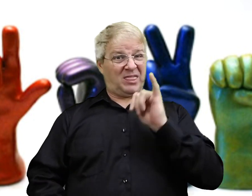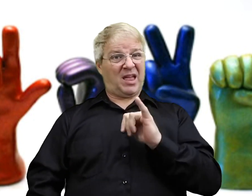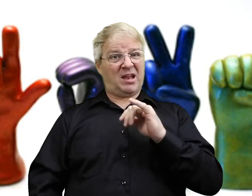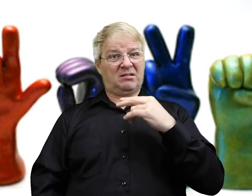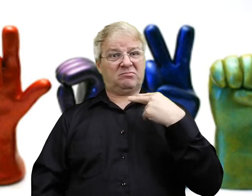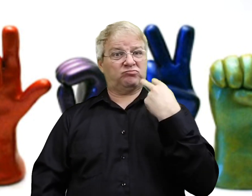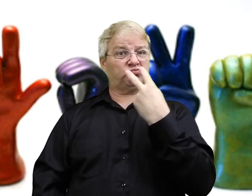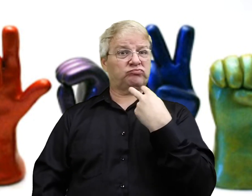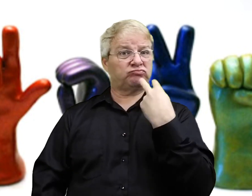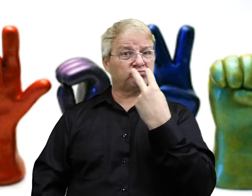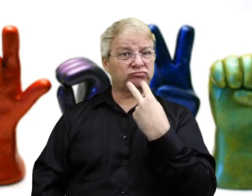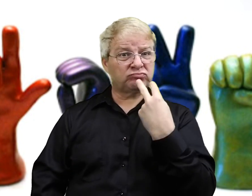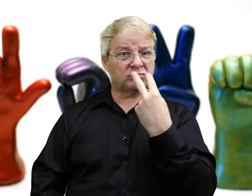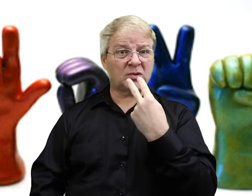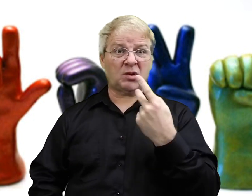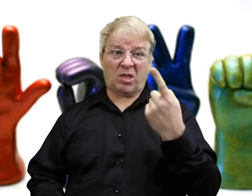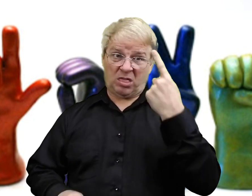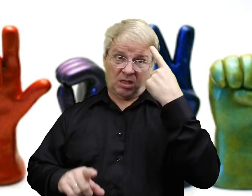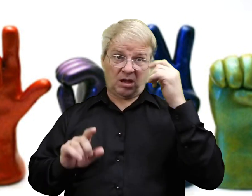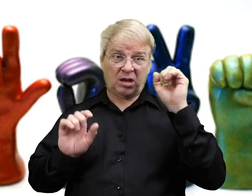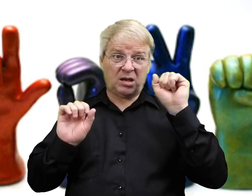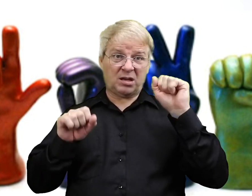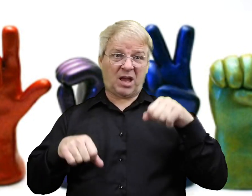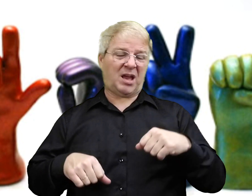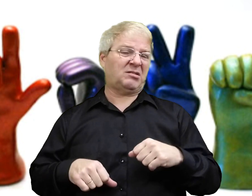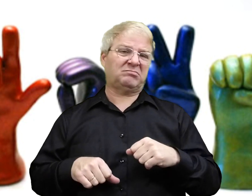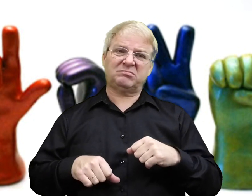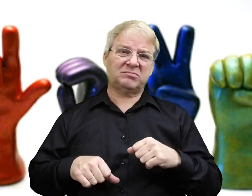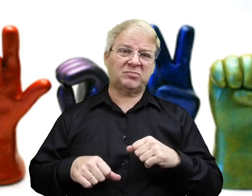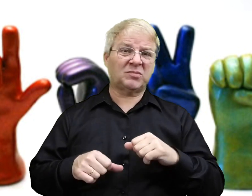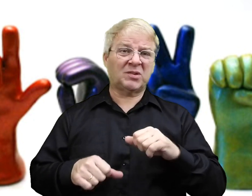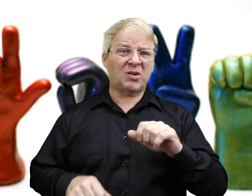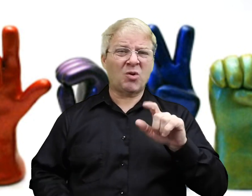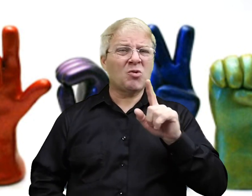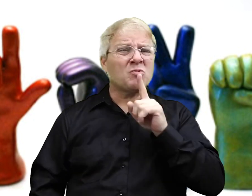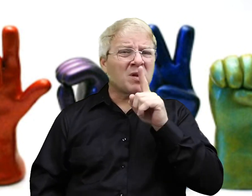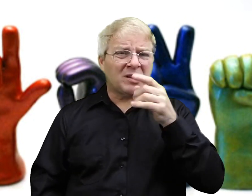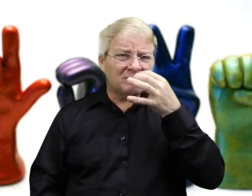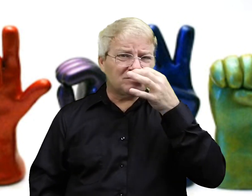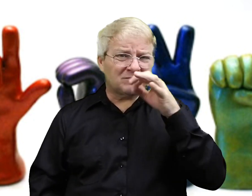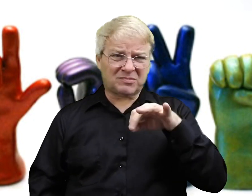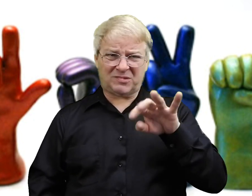that way. But lip reading in itself, if you think that deaf people can do it, no.